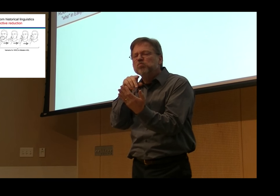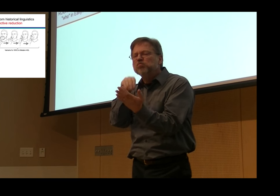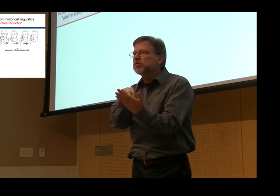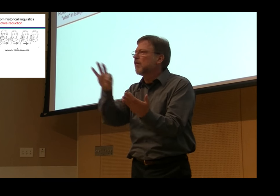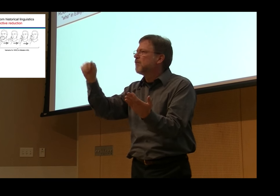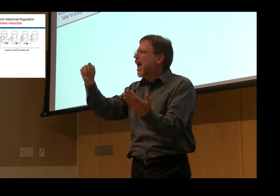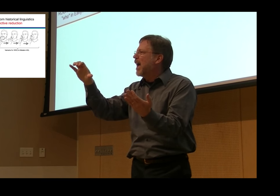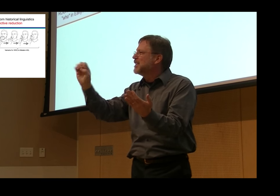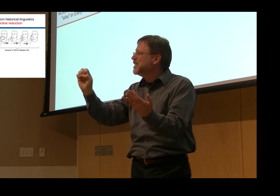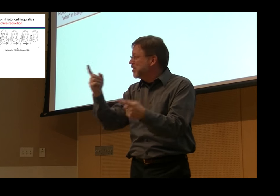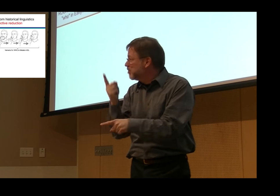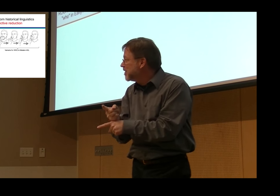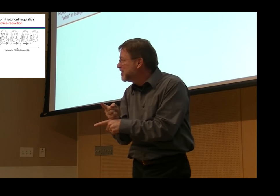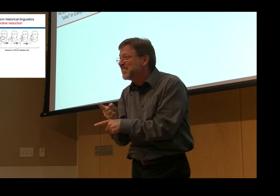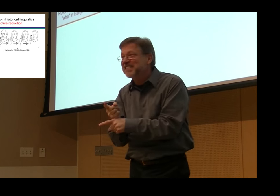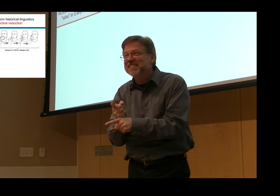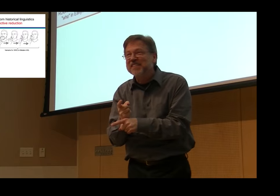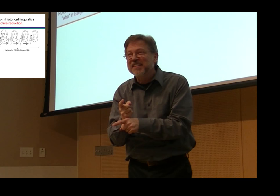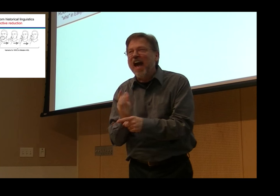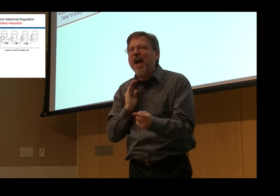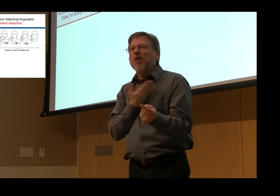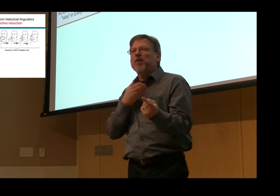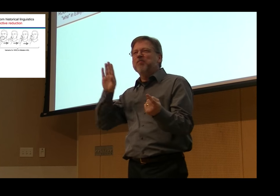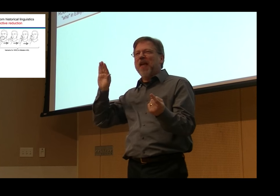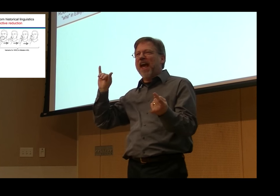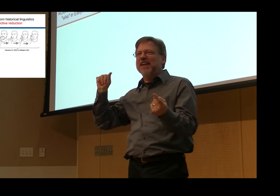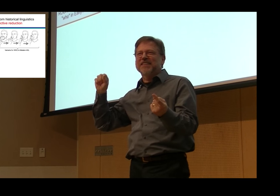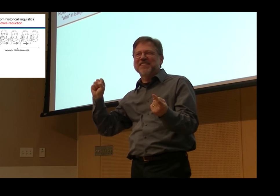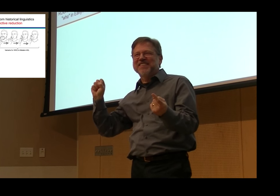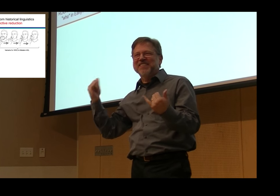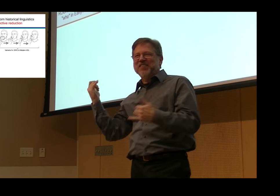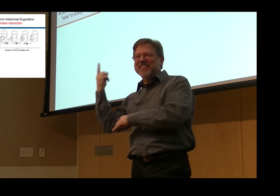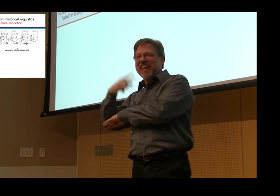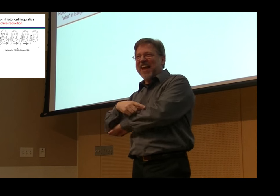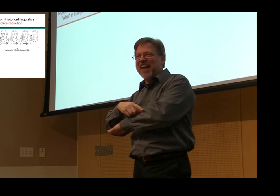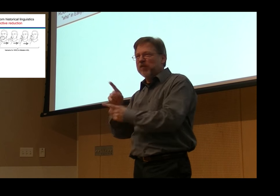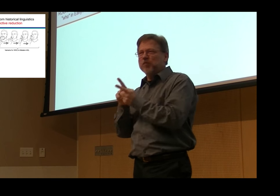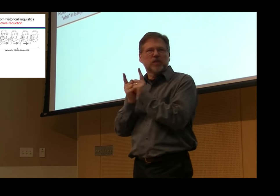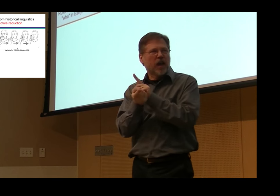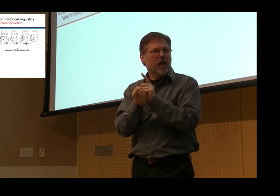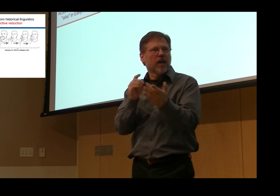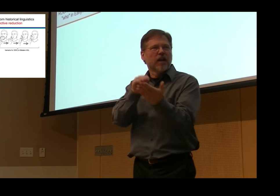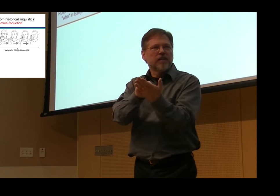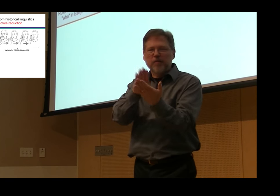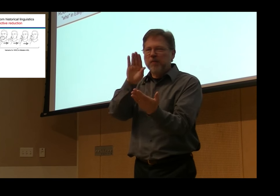Patty, of course, recorded face based on our bias today, our